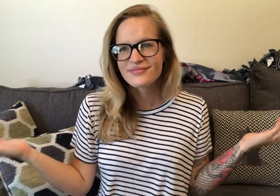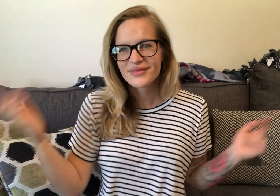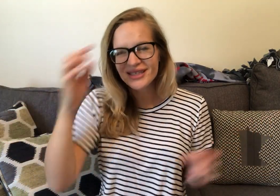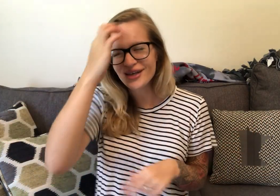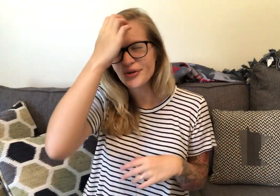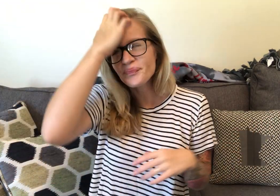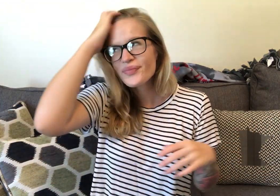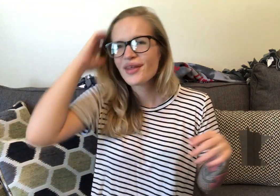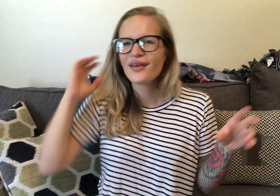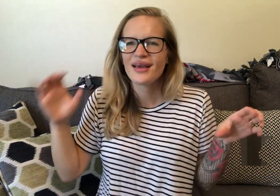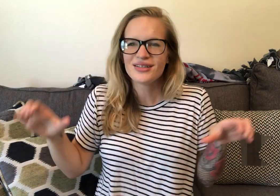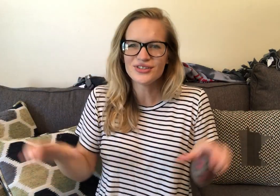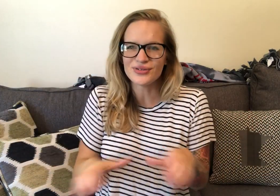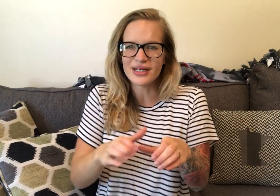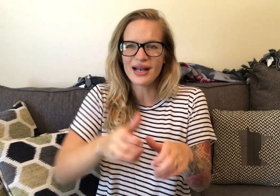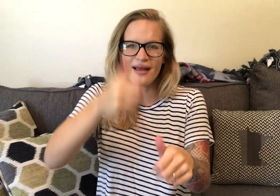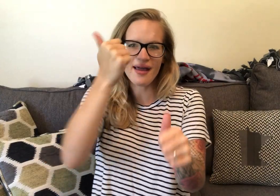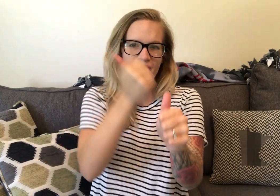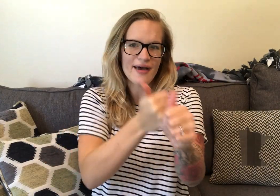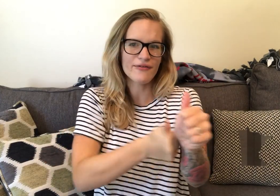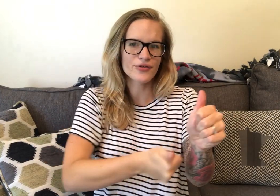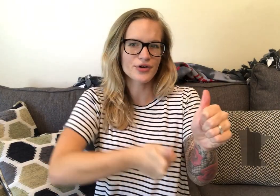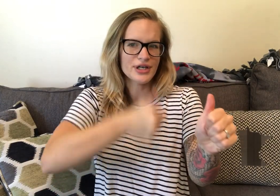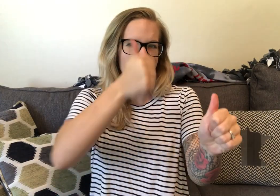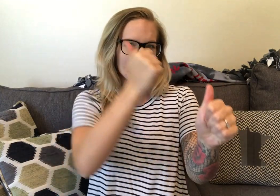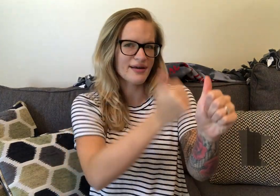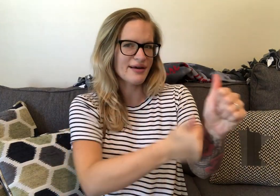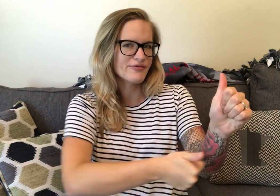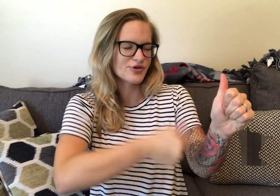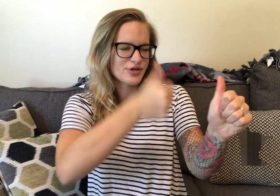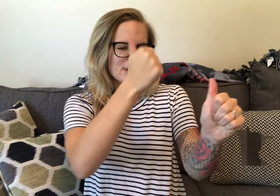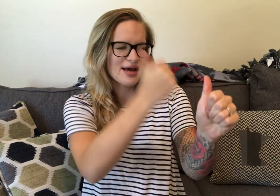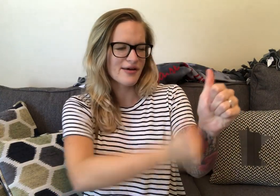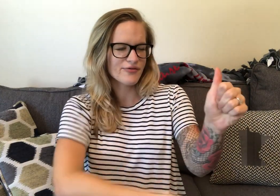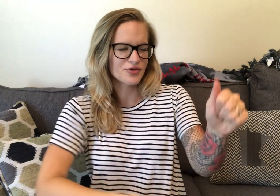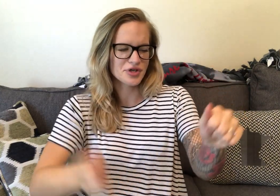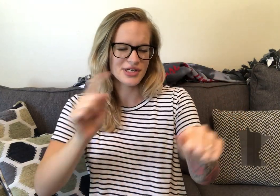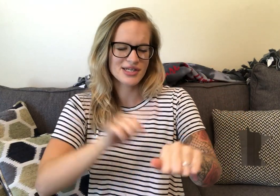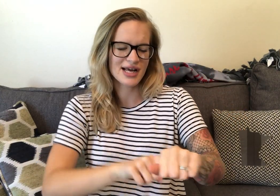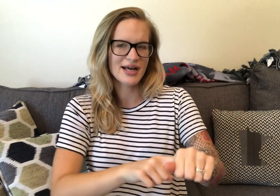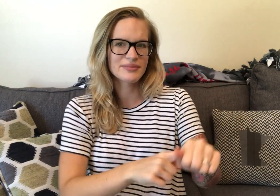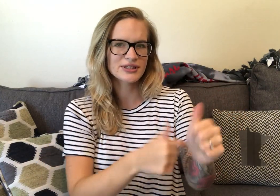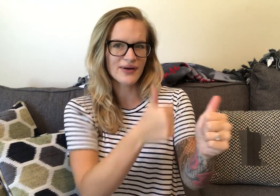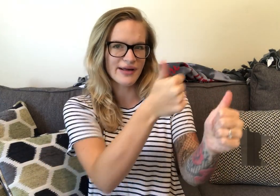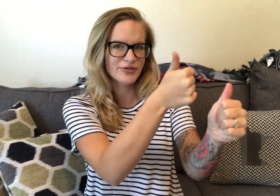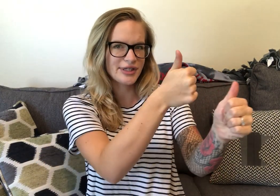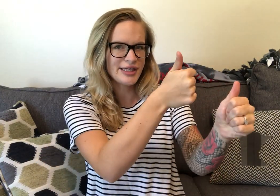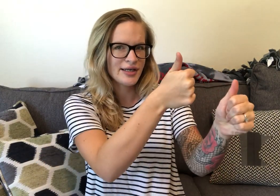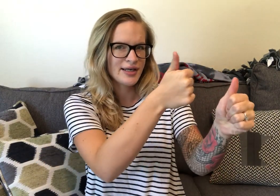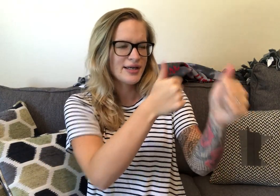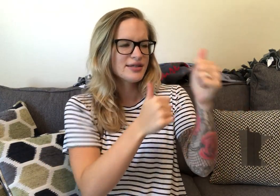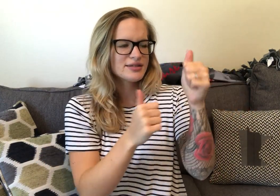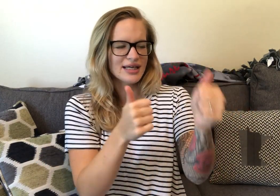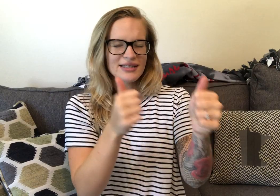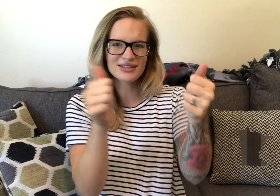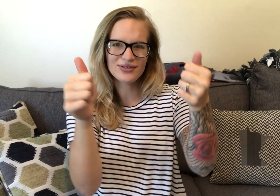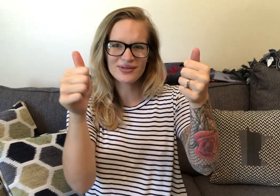you know, do it every, every, every time. So every, it's like two,